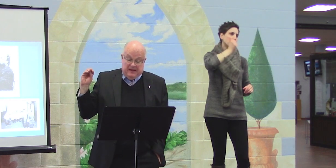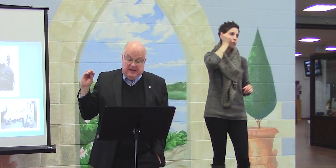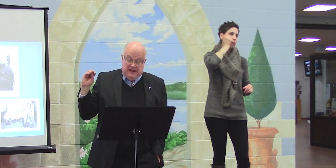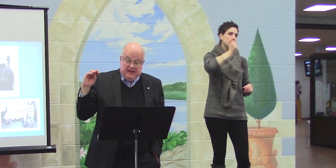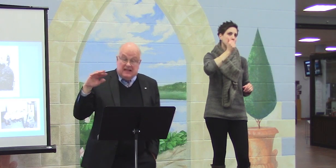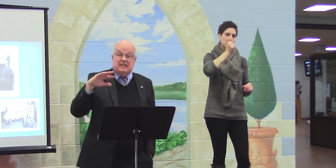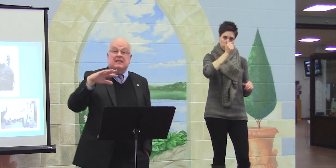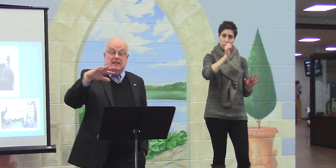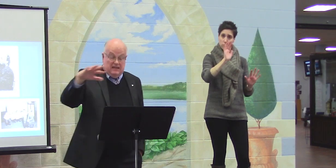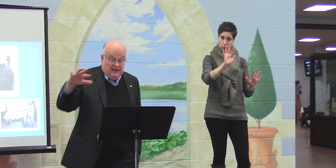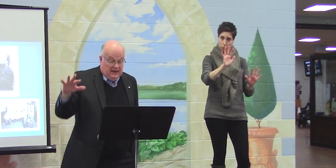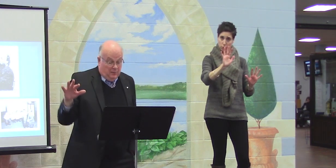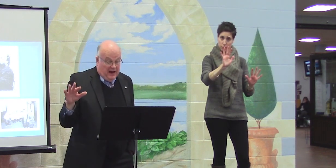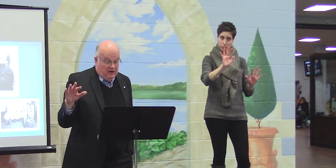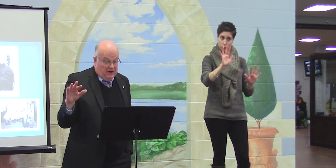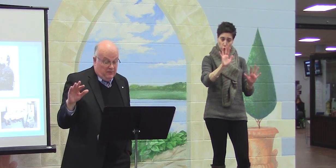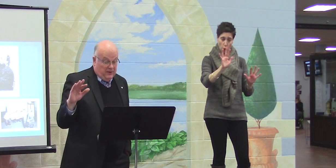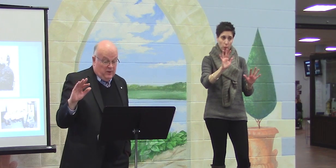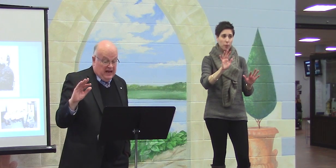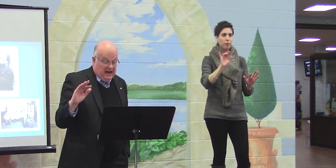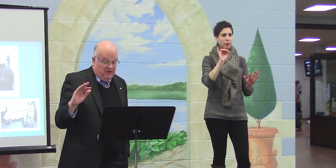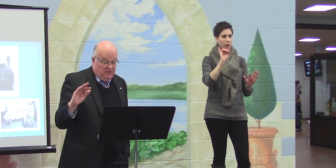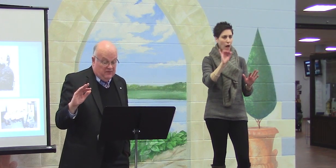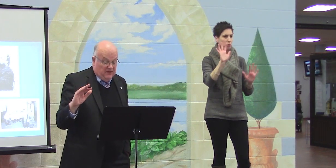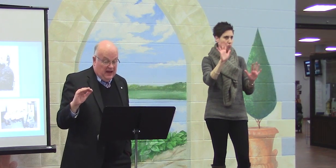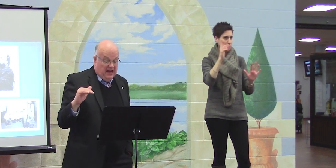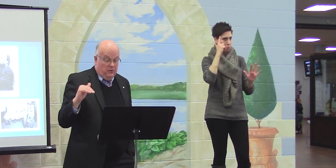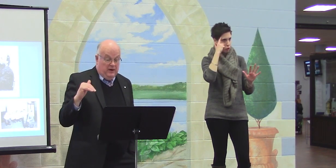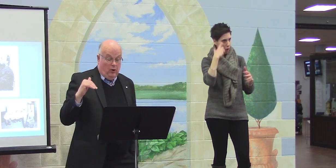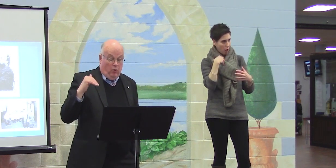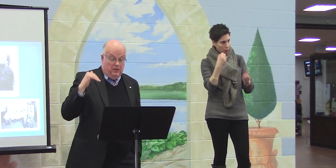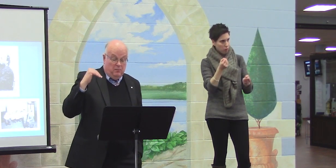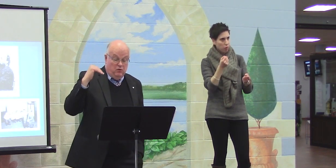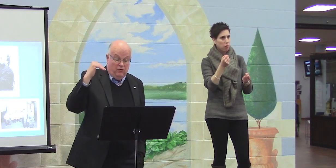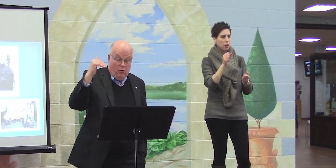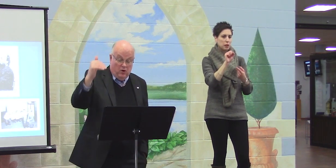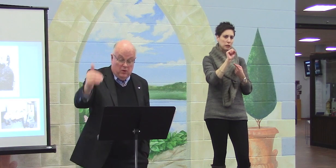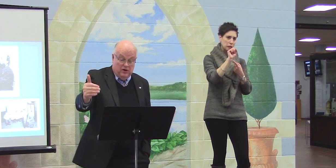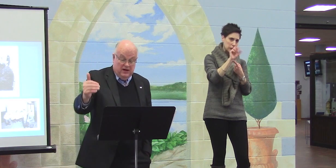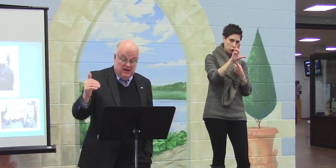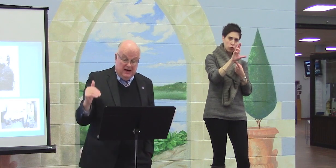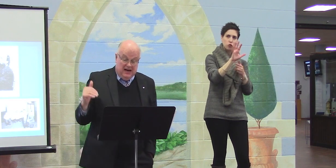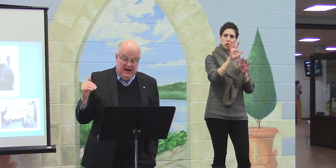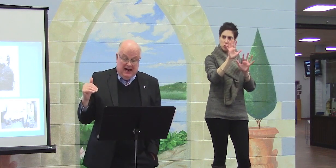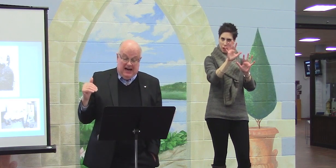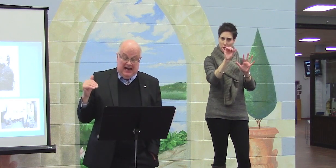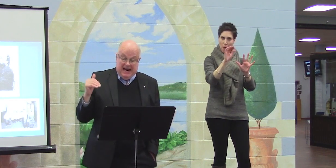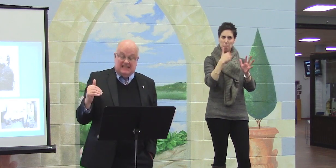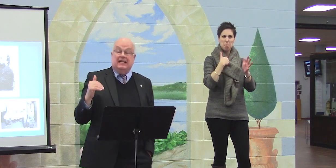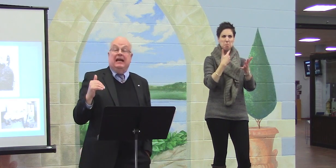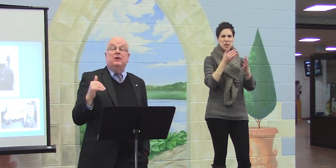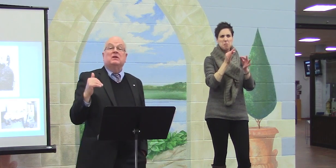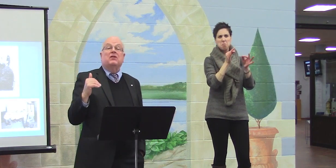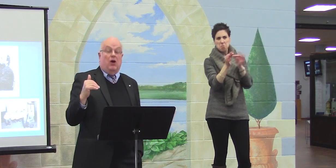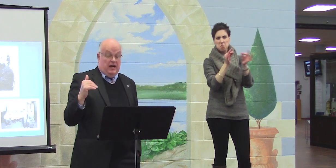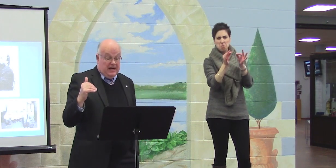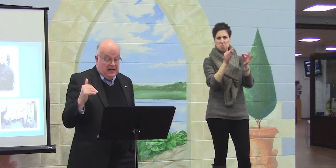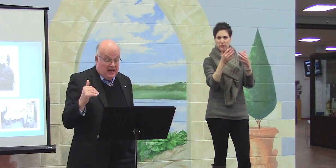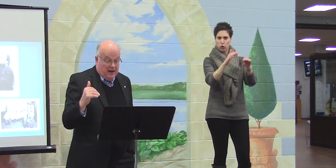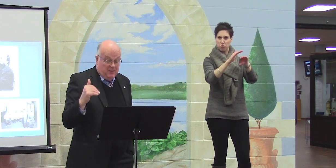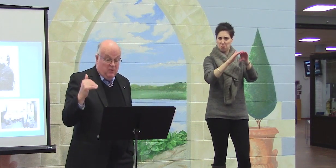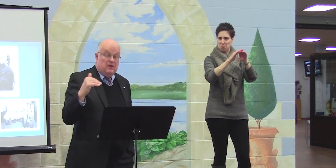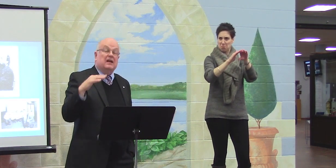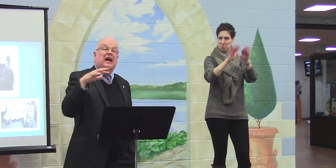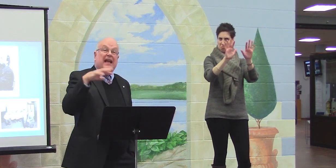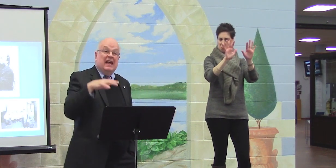Now, that's the little background that we have. And we hope to move forward next day with talking